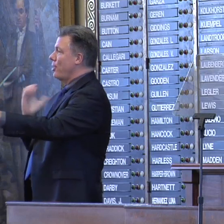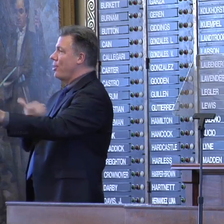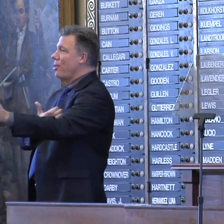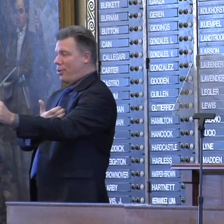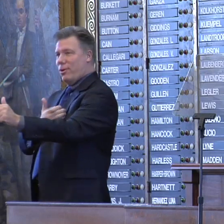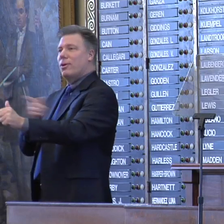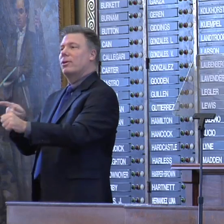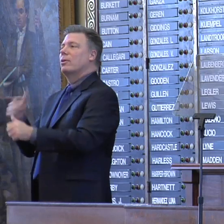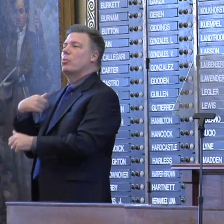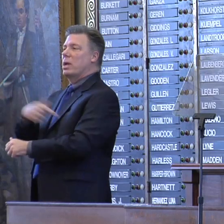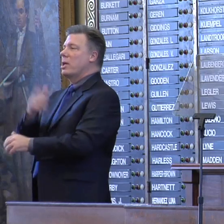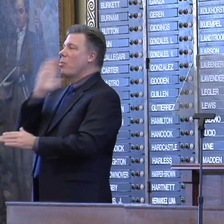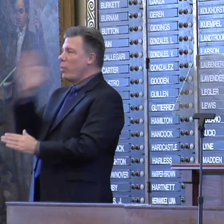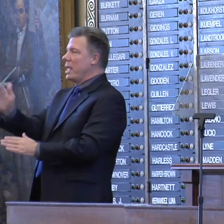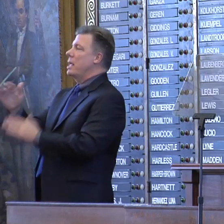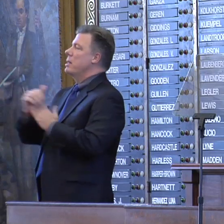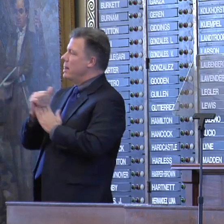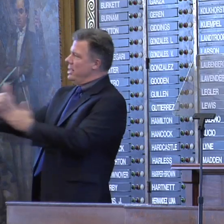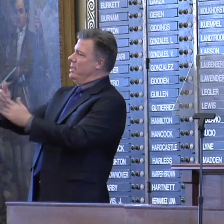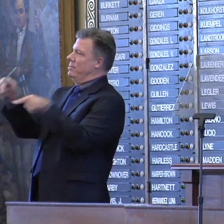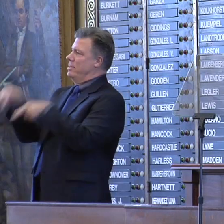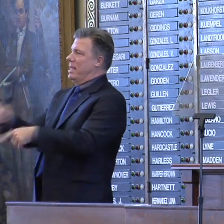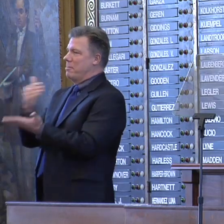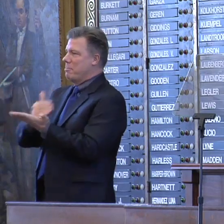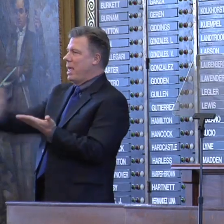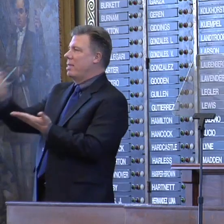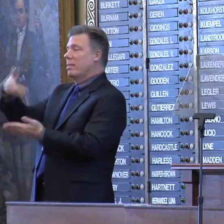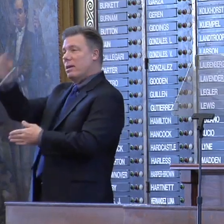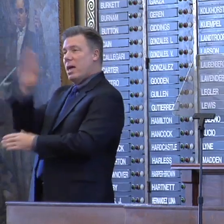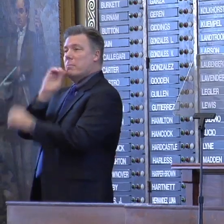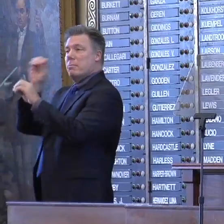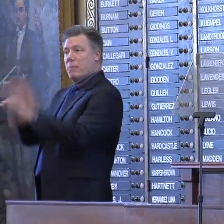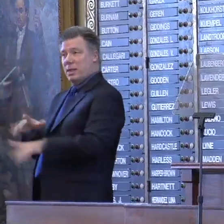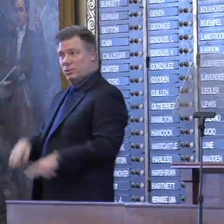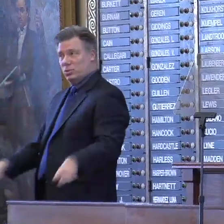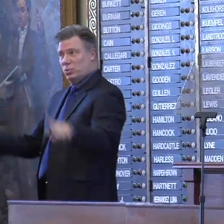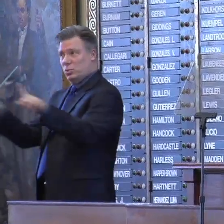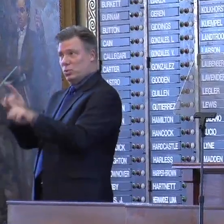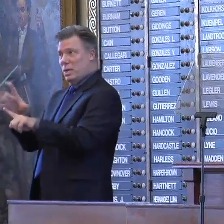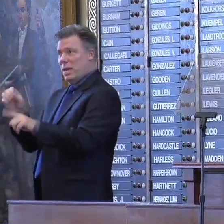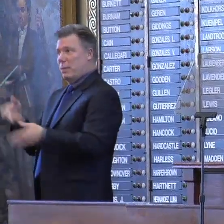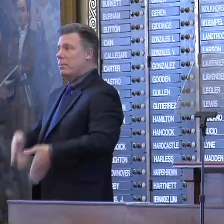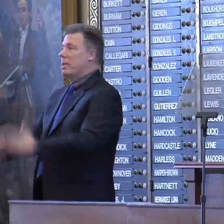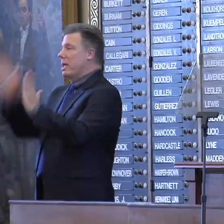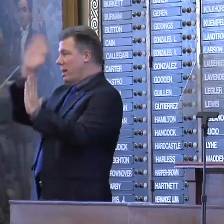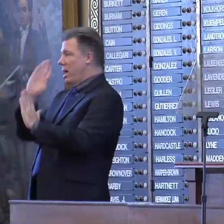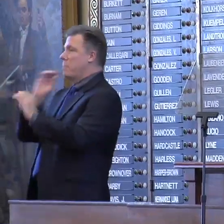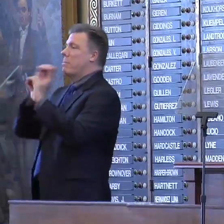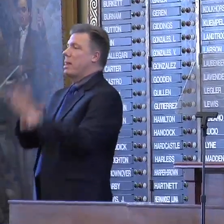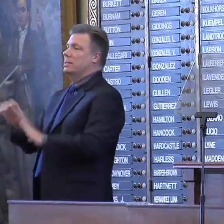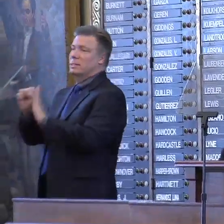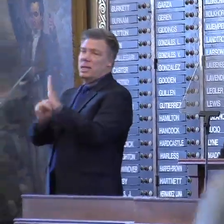and together we will blaze this path. God bless you and through you may God continue to bless the great state of Texas.